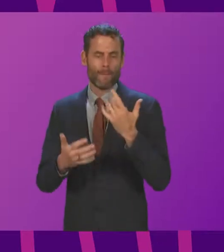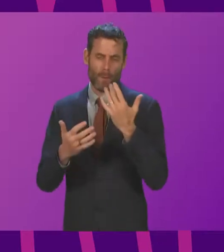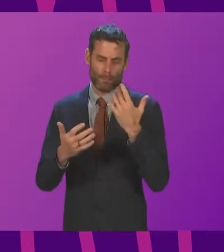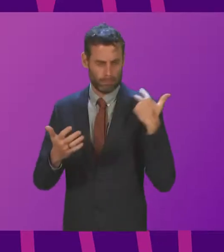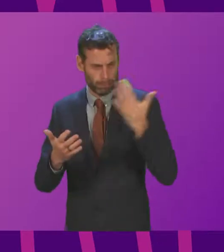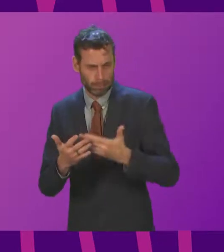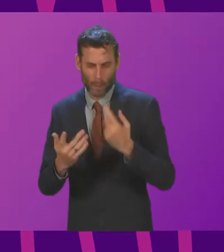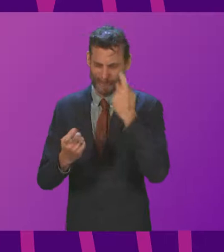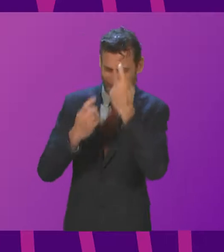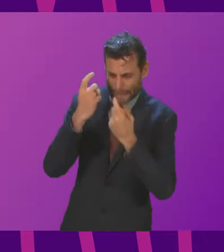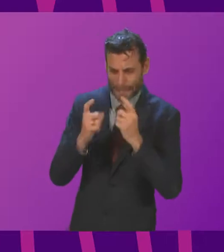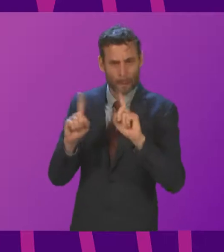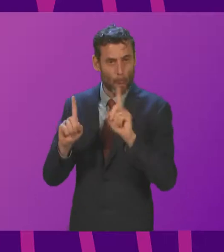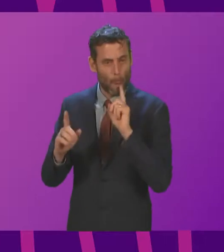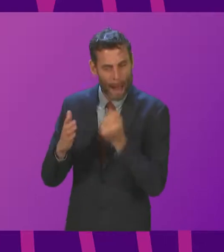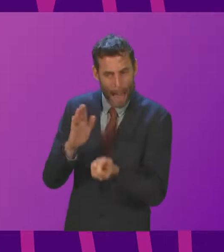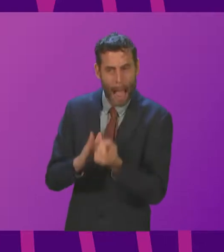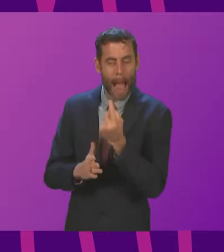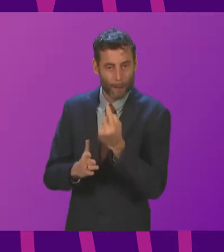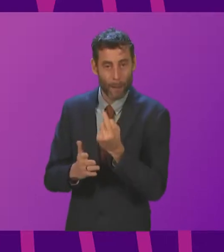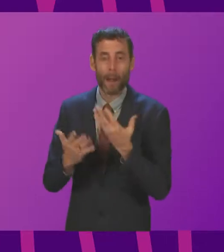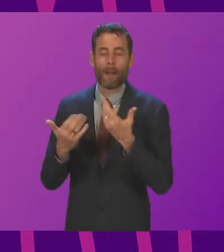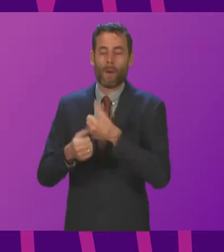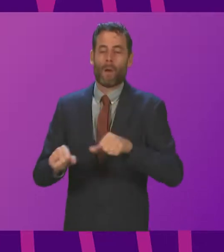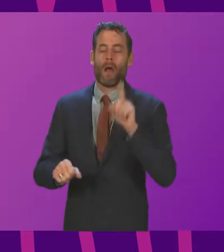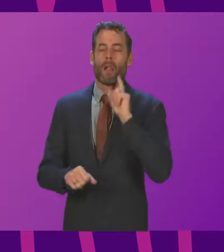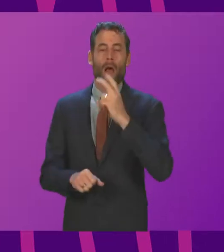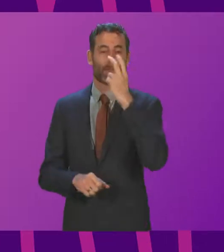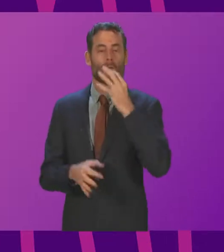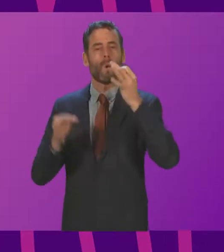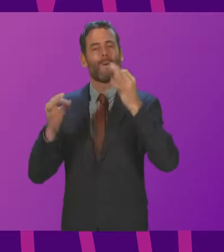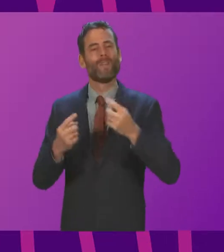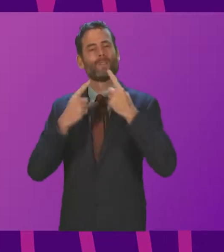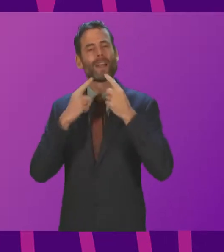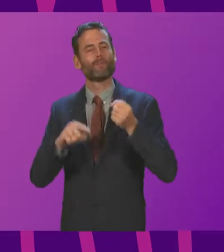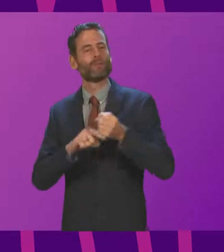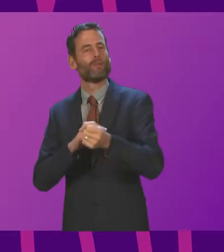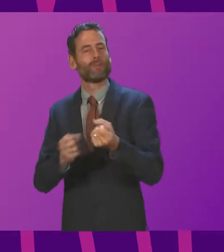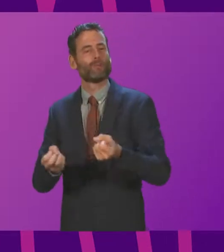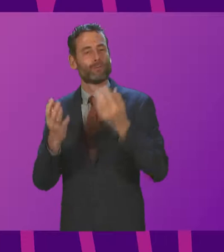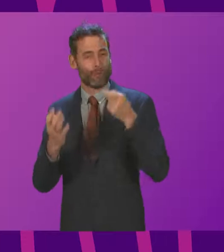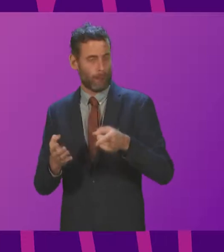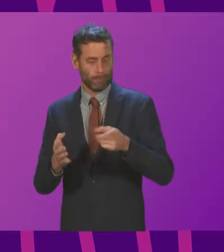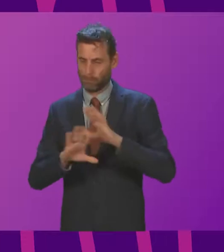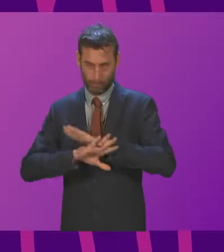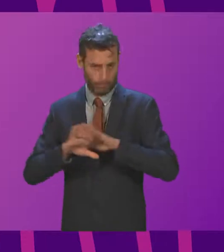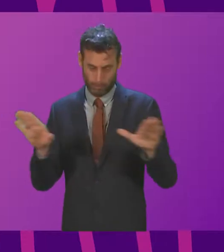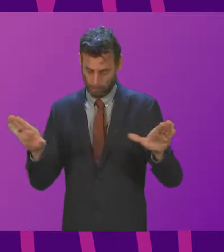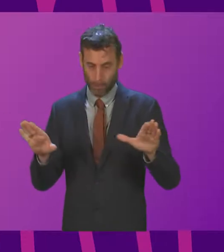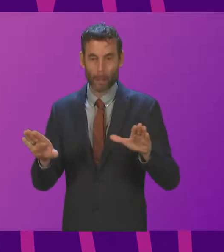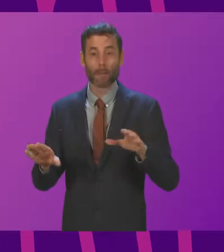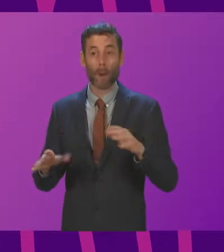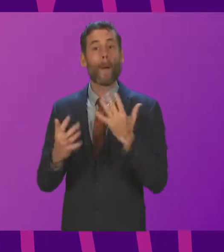last night we heard that the train strikes have thankfully been averted. While it's a welcome relief for commuters across Scotland,